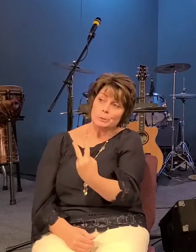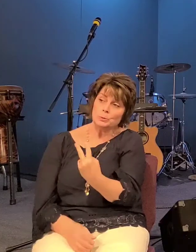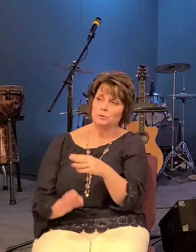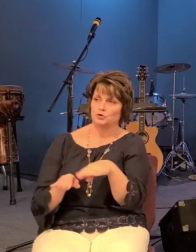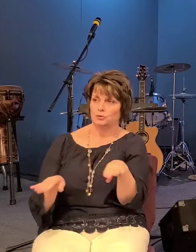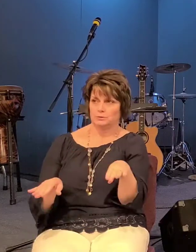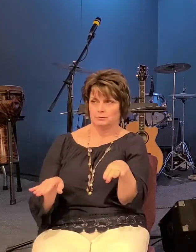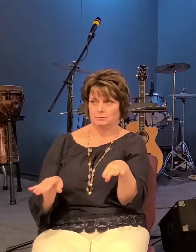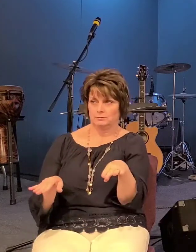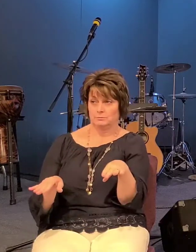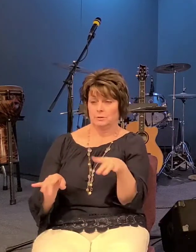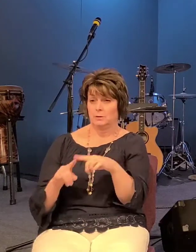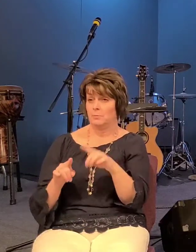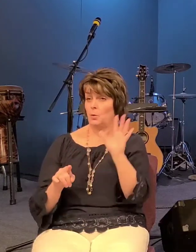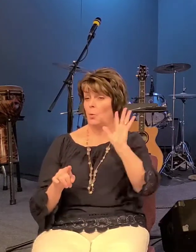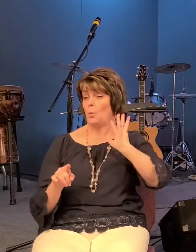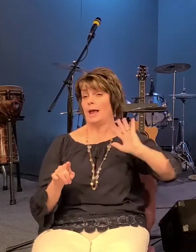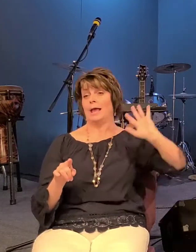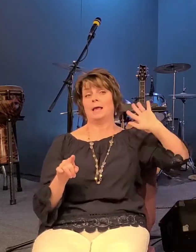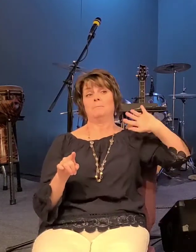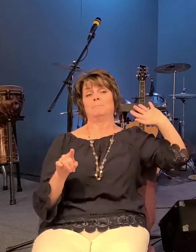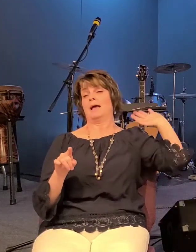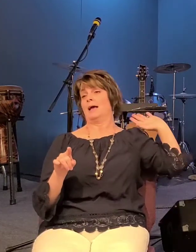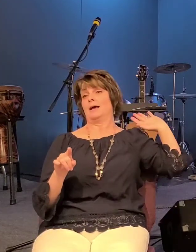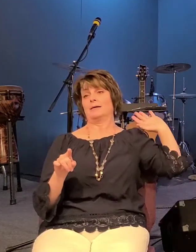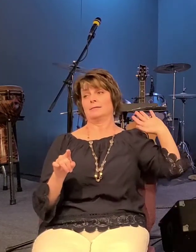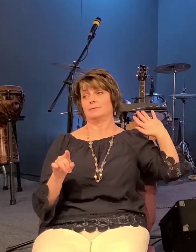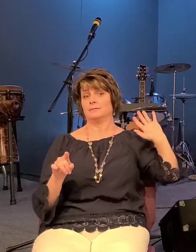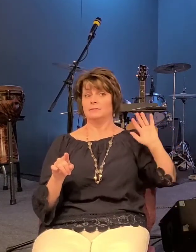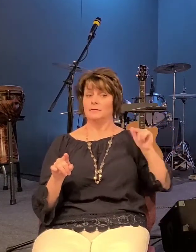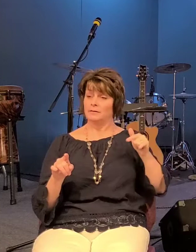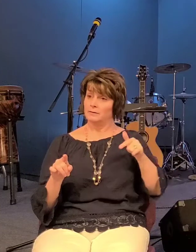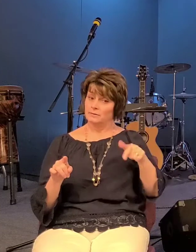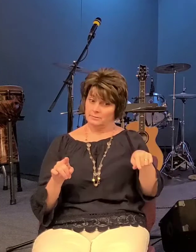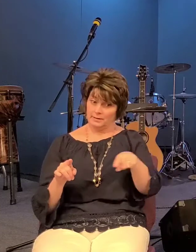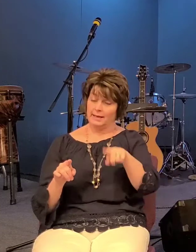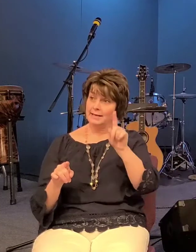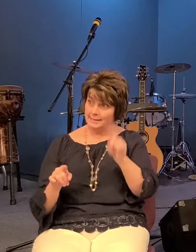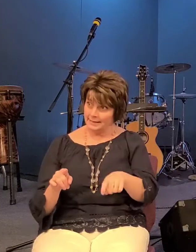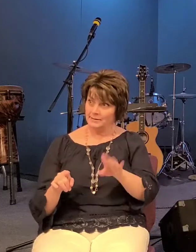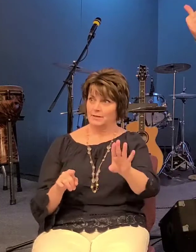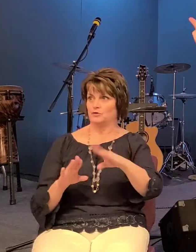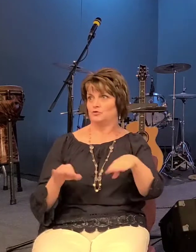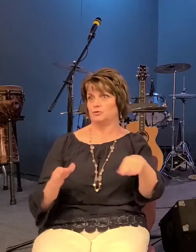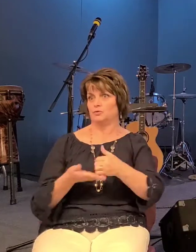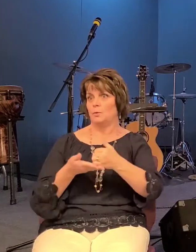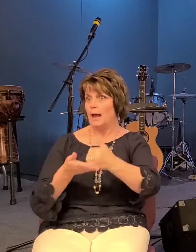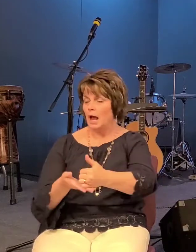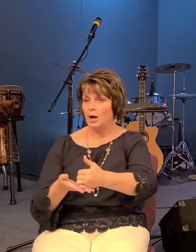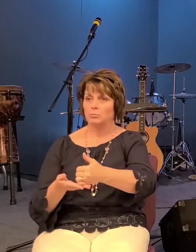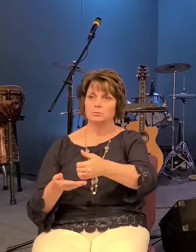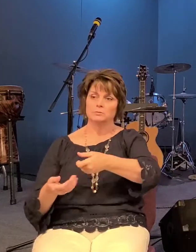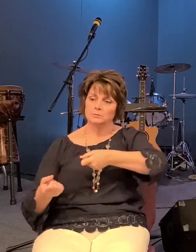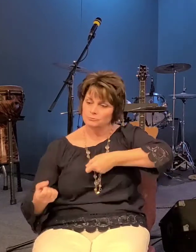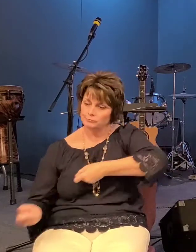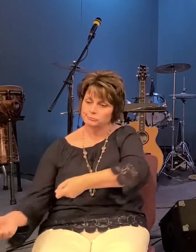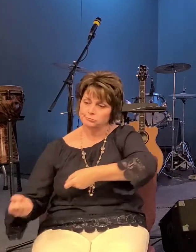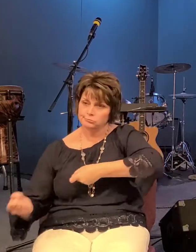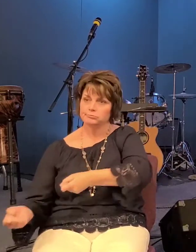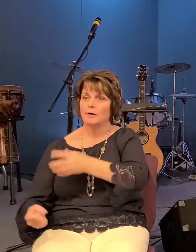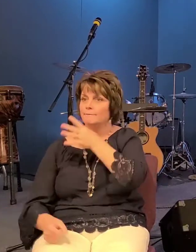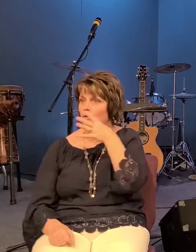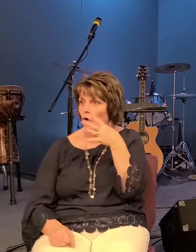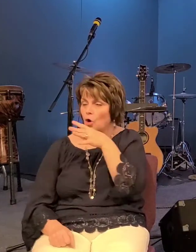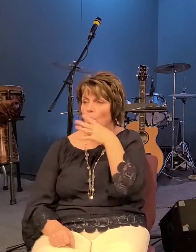families required their children to help them with whatever their endeavors were working on a farm